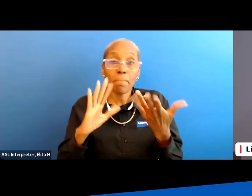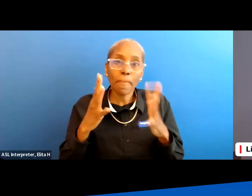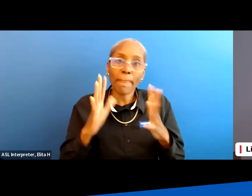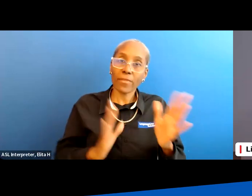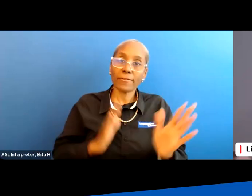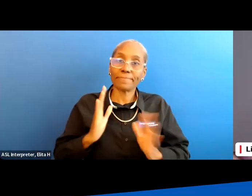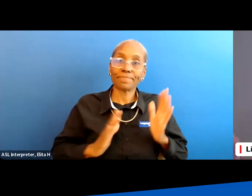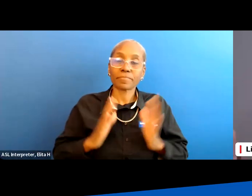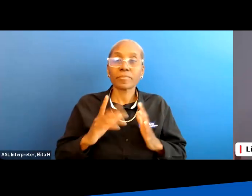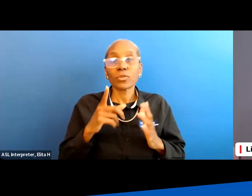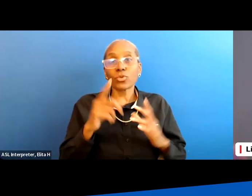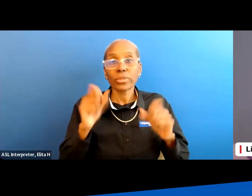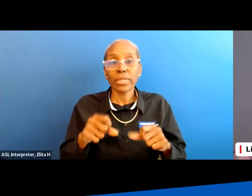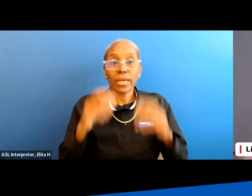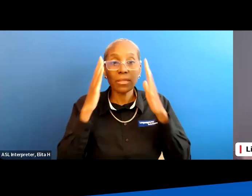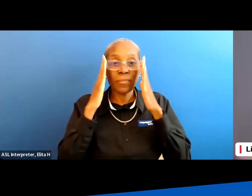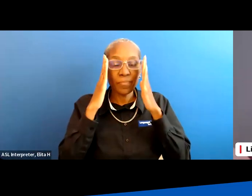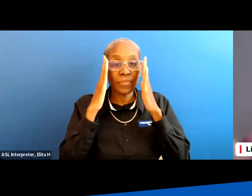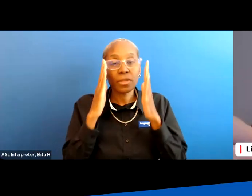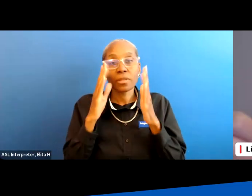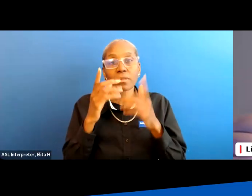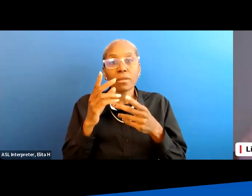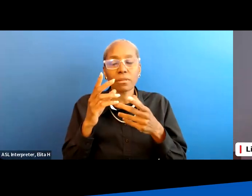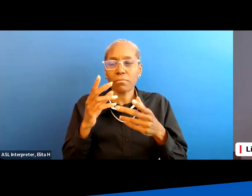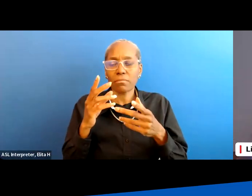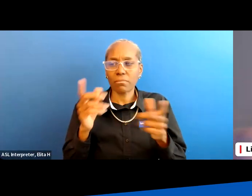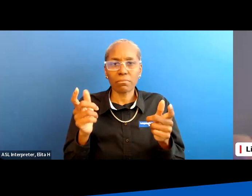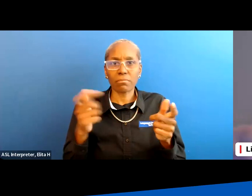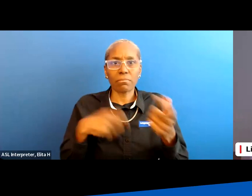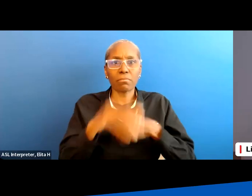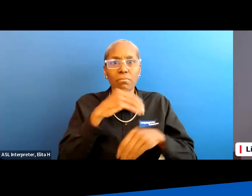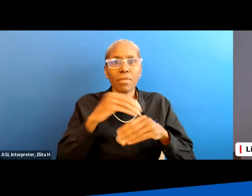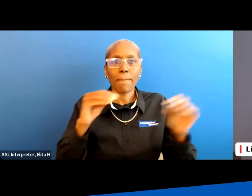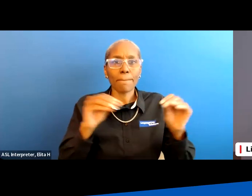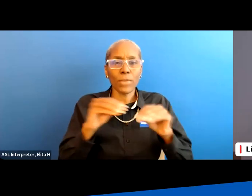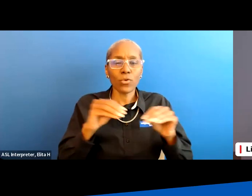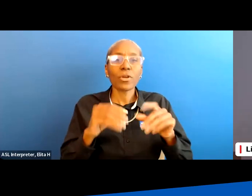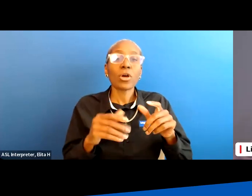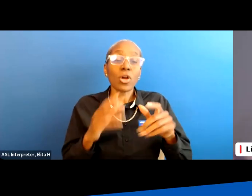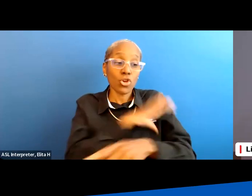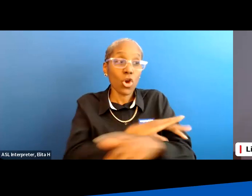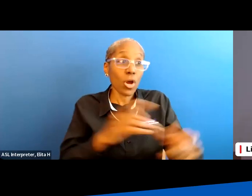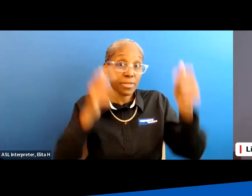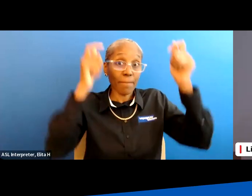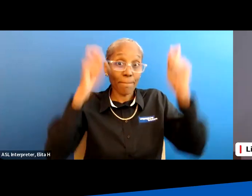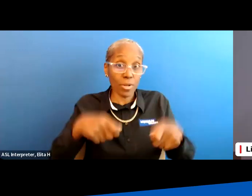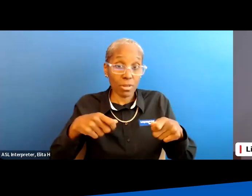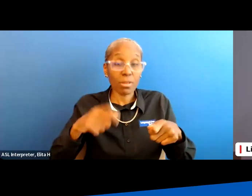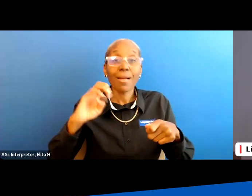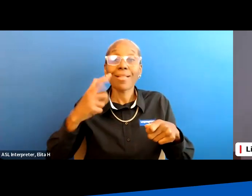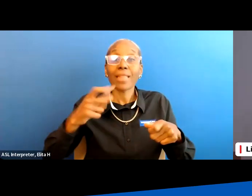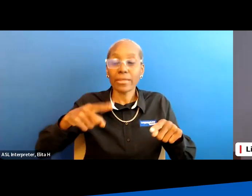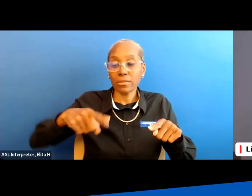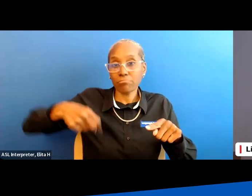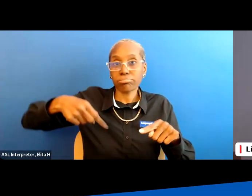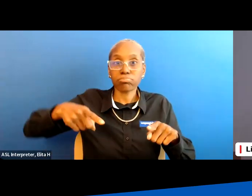fancy and you can they'll have like a reciprocal movement where they'll have something you can pull with your arms that will also move your legs